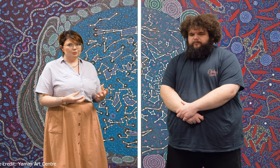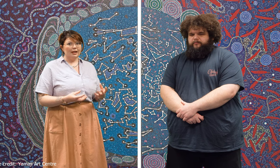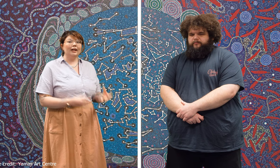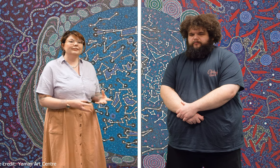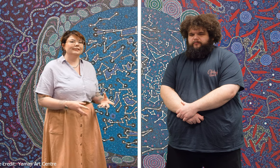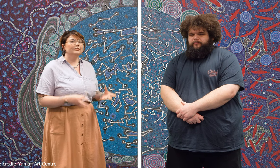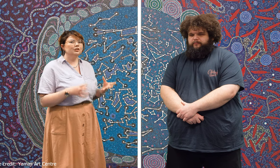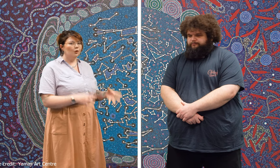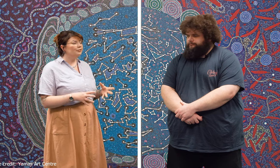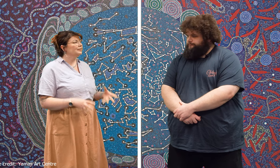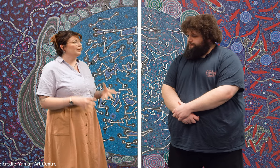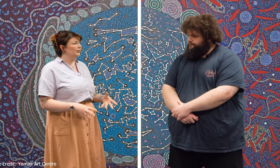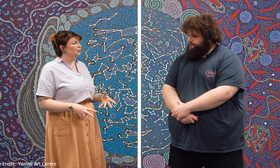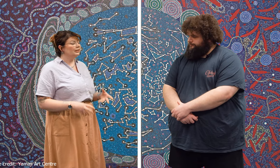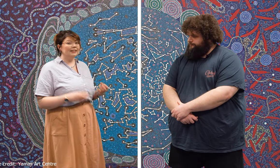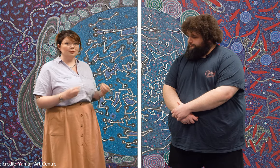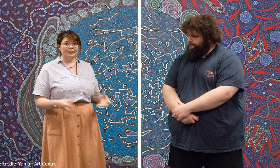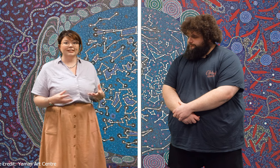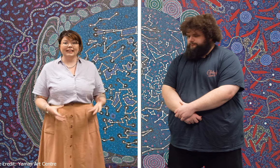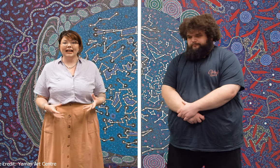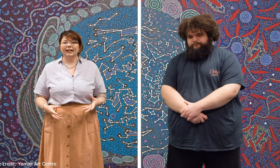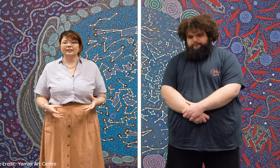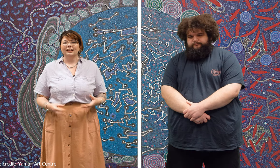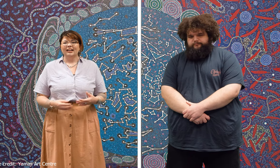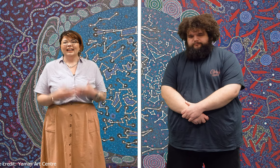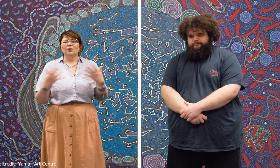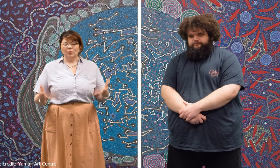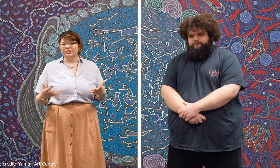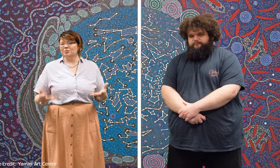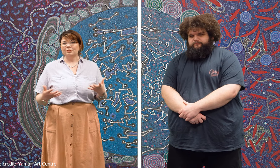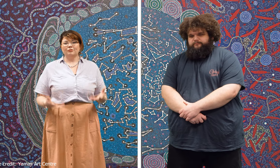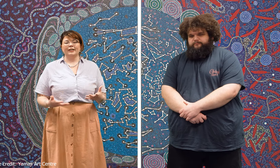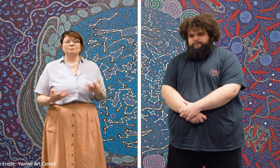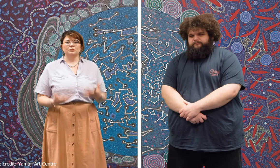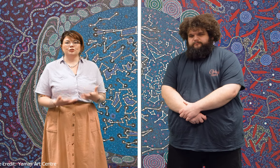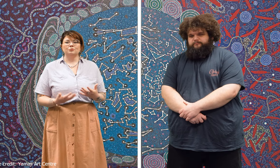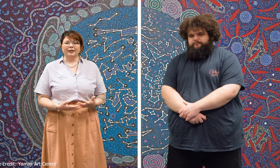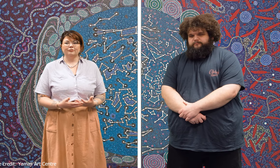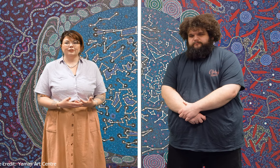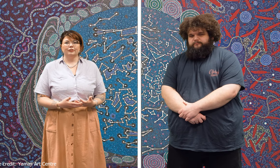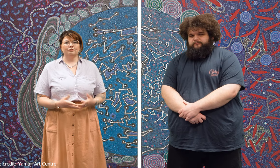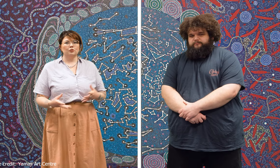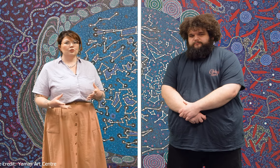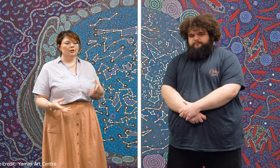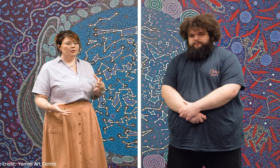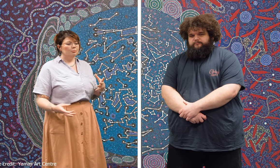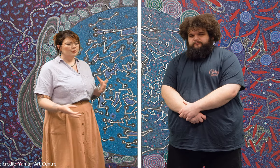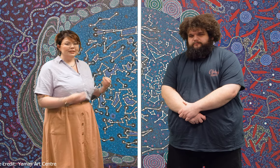heritage of this location has remained intact, and also providing mutual benefit for both the